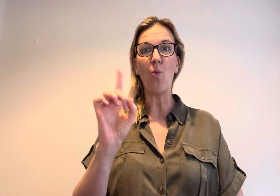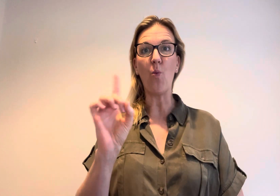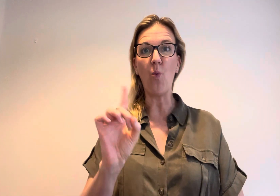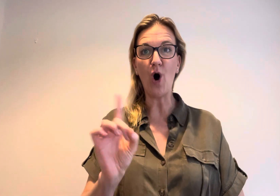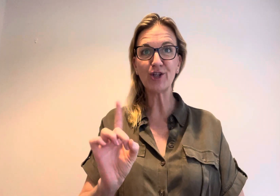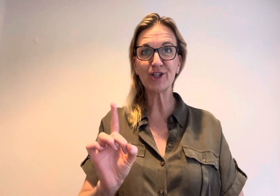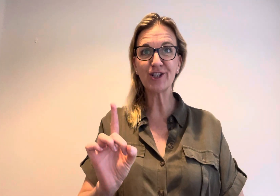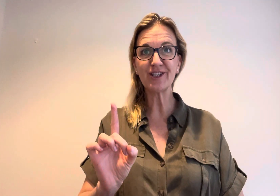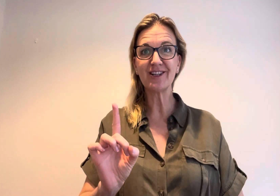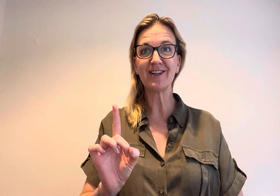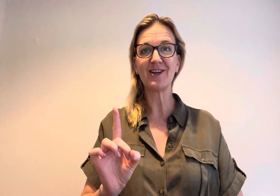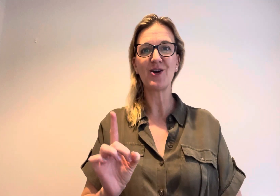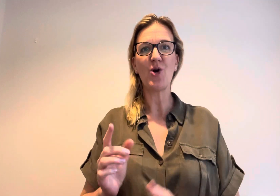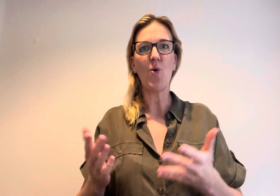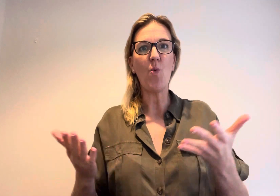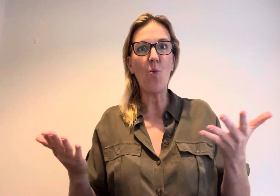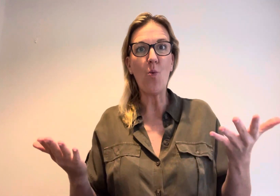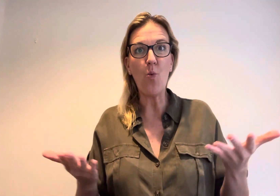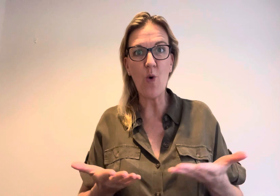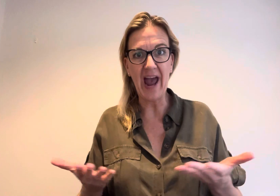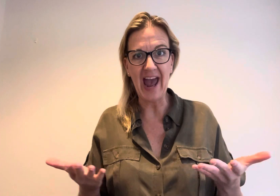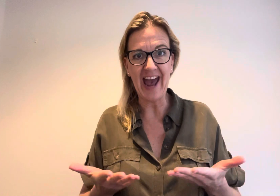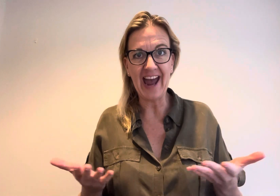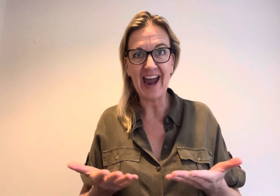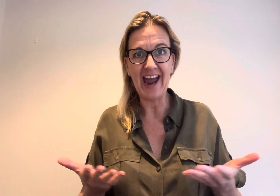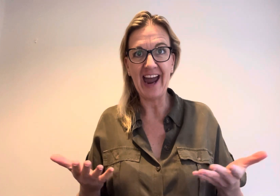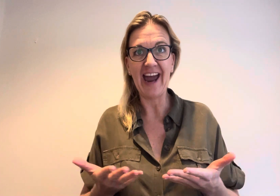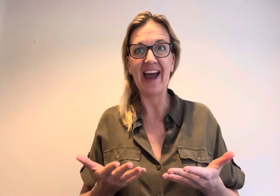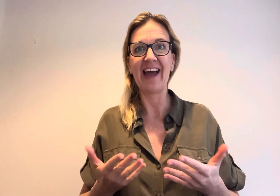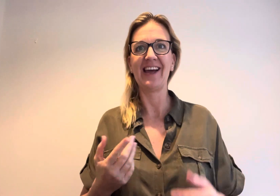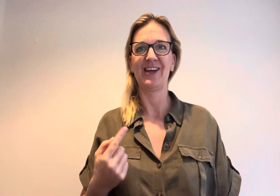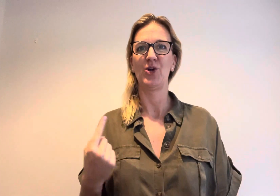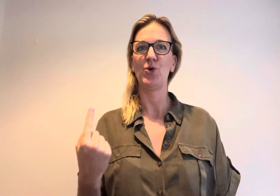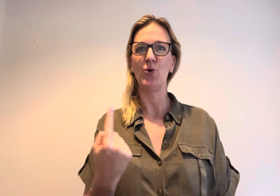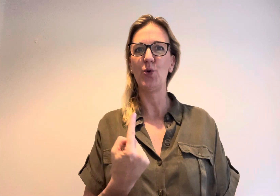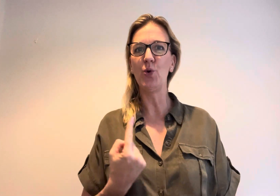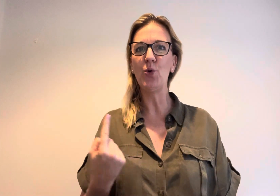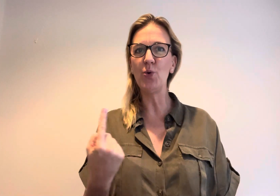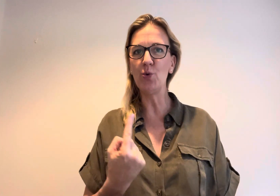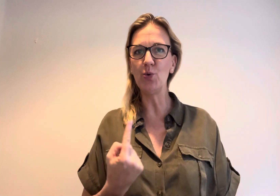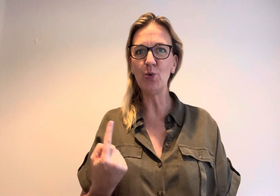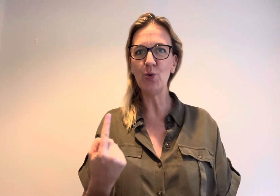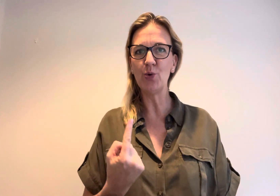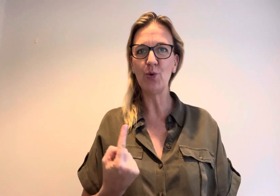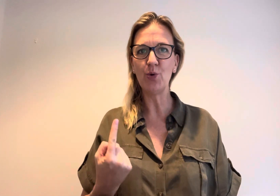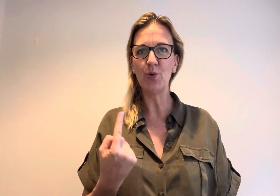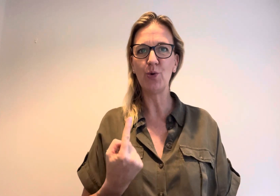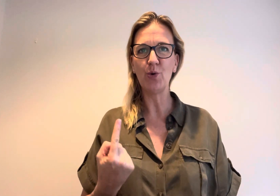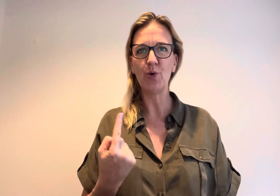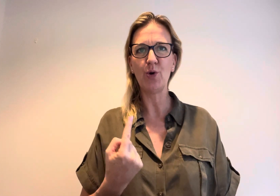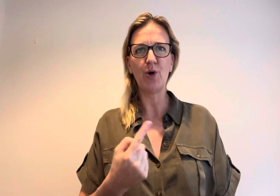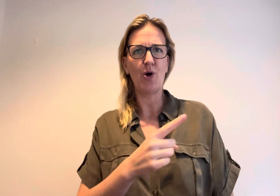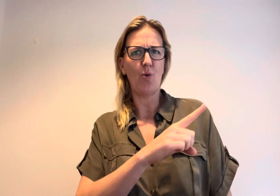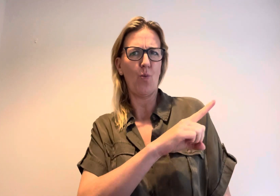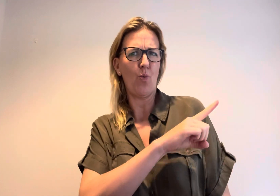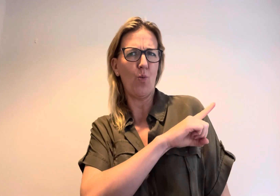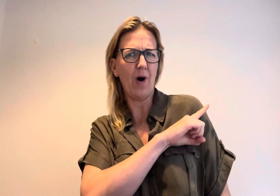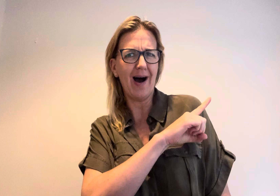What, where, who, why,